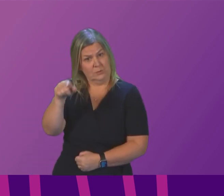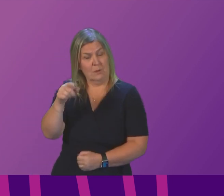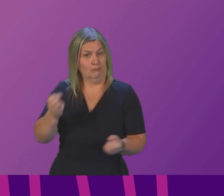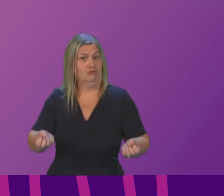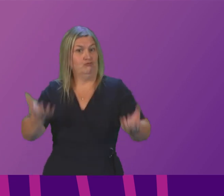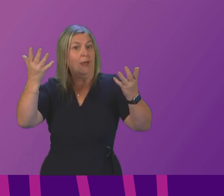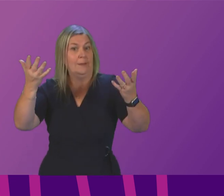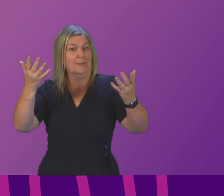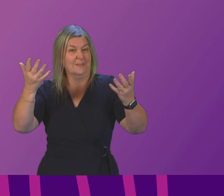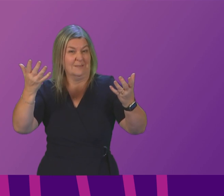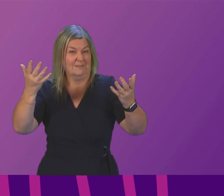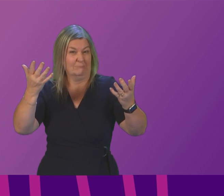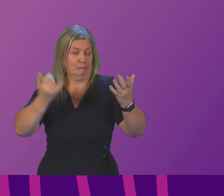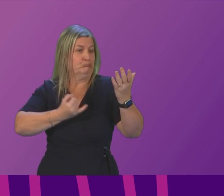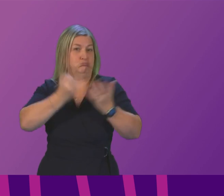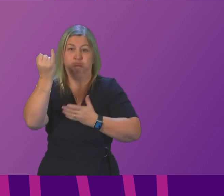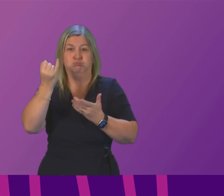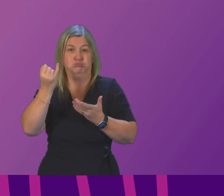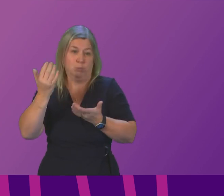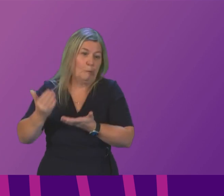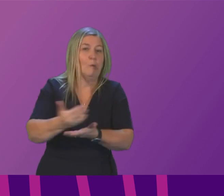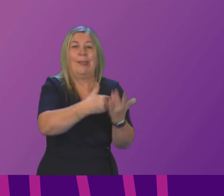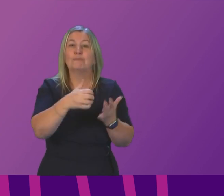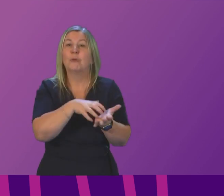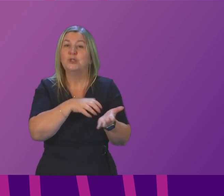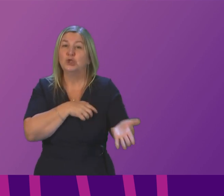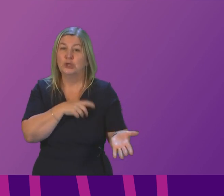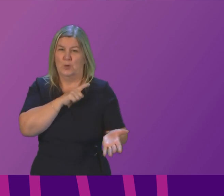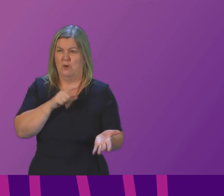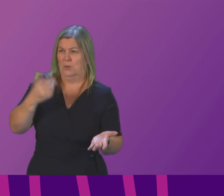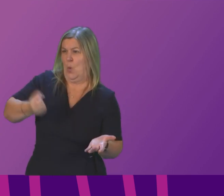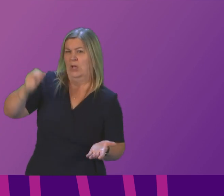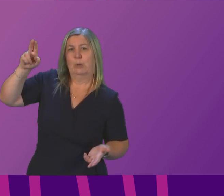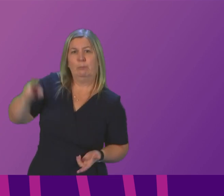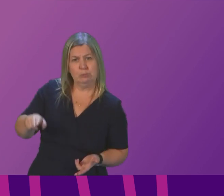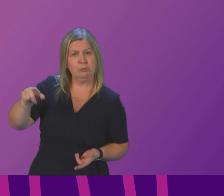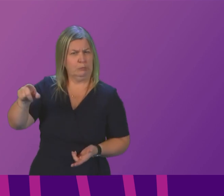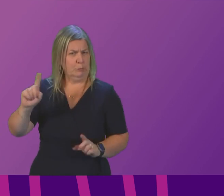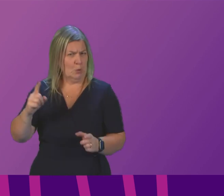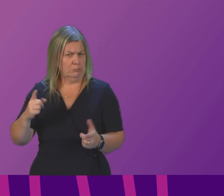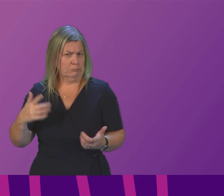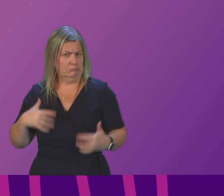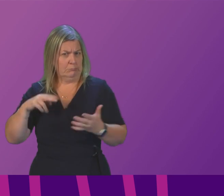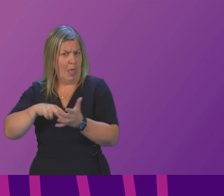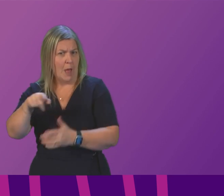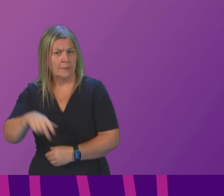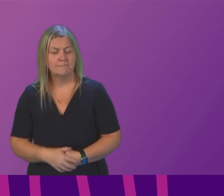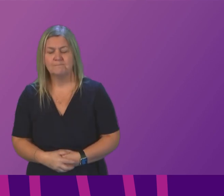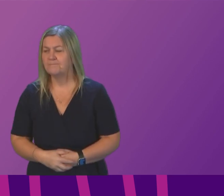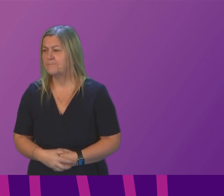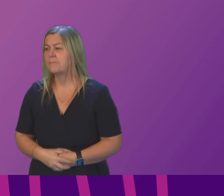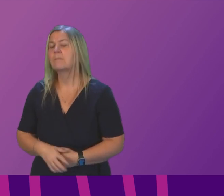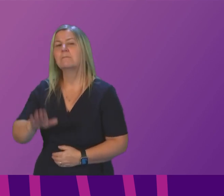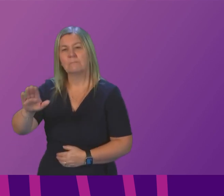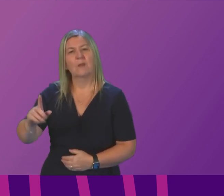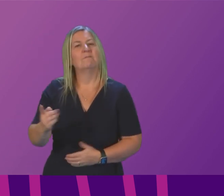from the 1st of November and throughout the COP26 conference due to low pay first minister well firstly I recognise and appreciate the extraordinary efforts